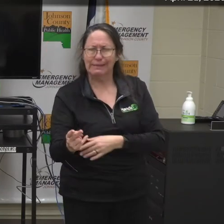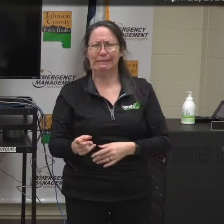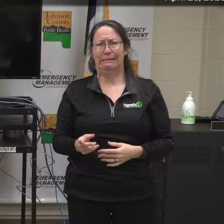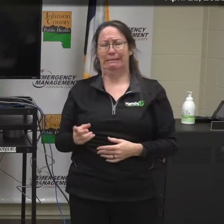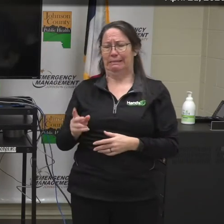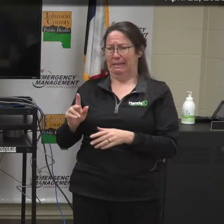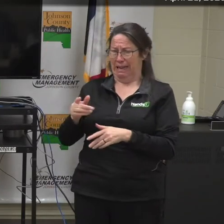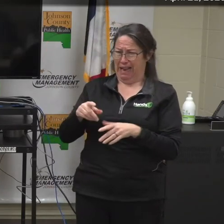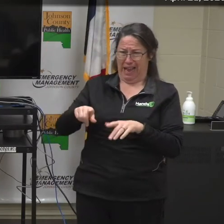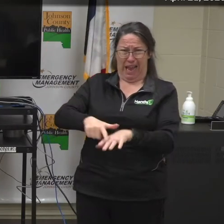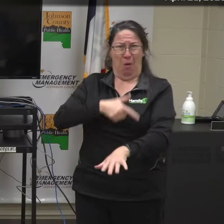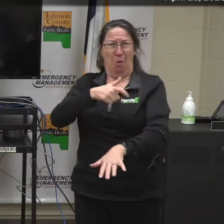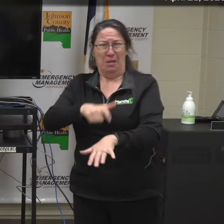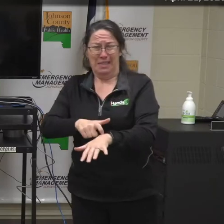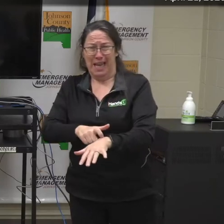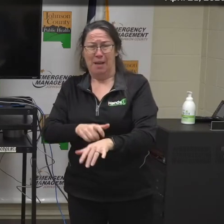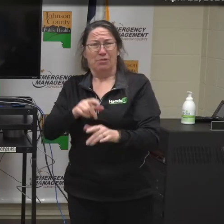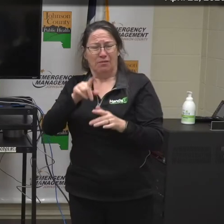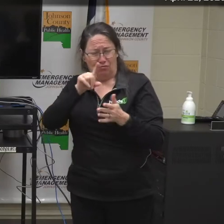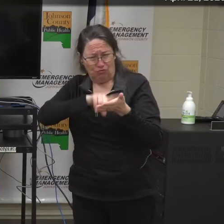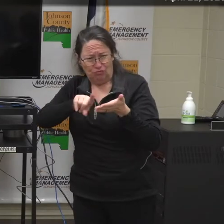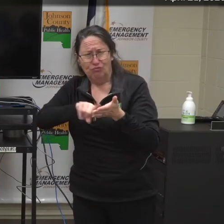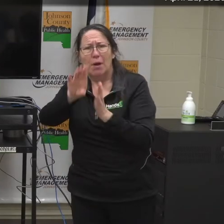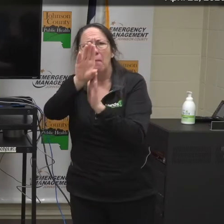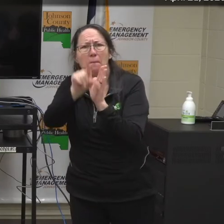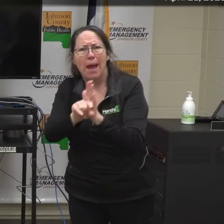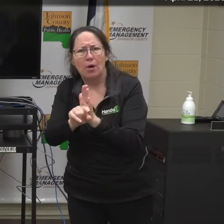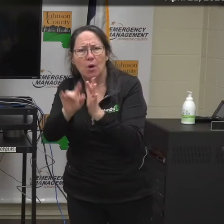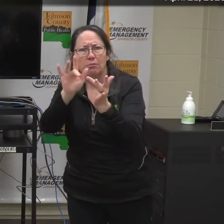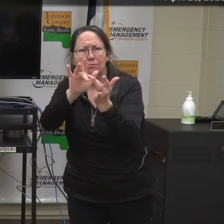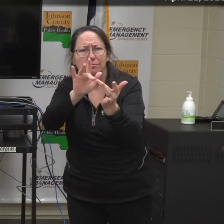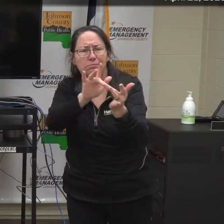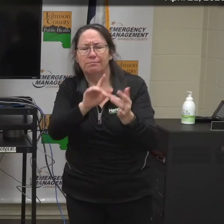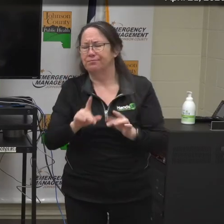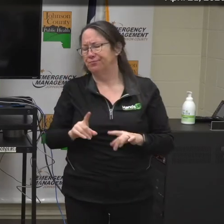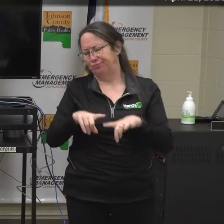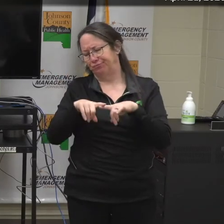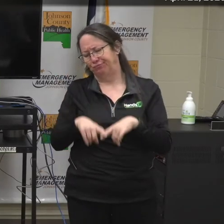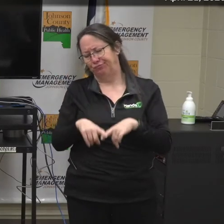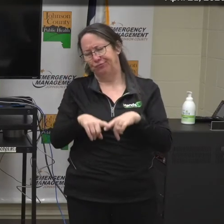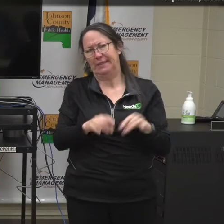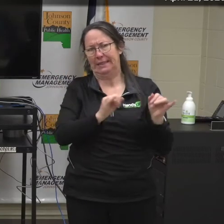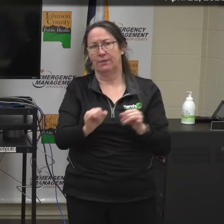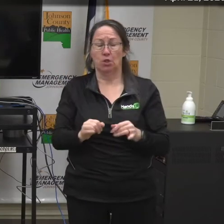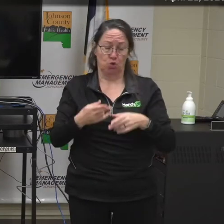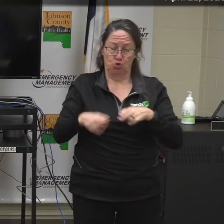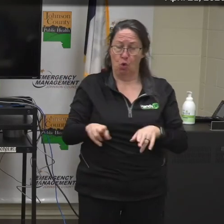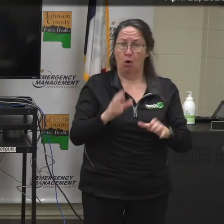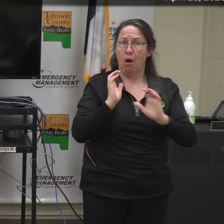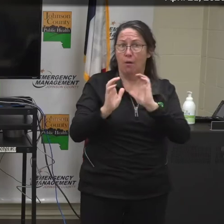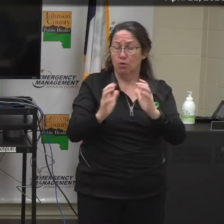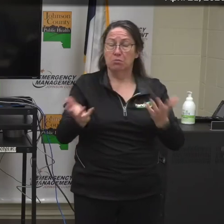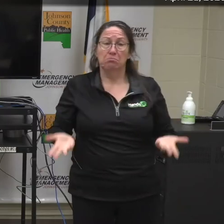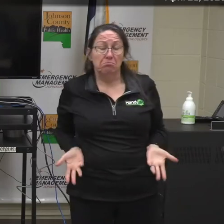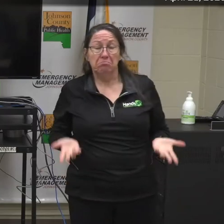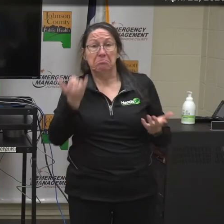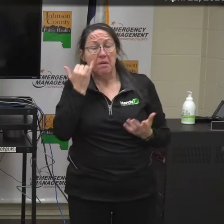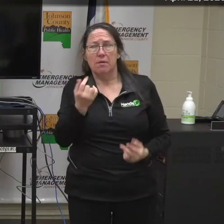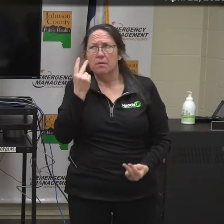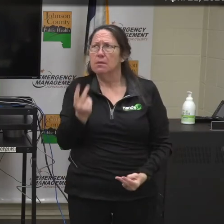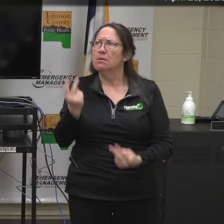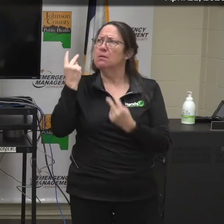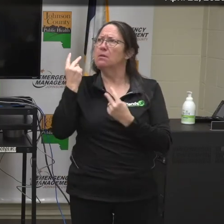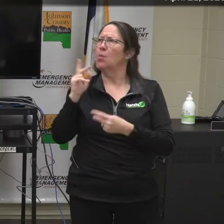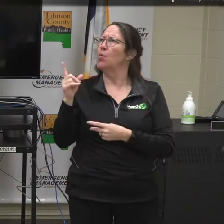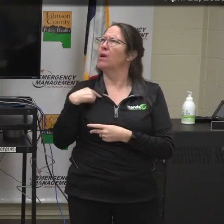does it take to trace a person's contacts? Highly dependent on the situation. It could be a quick conversation if people are able to recollect